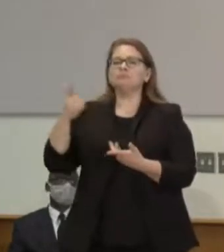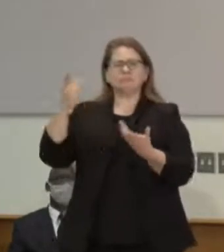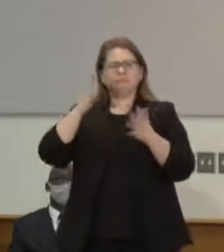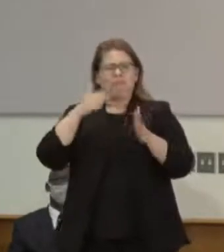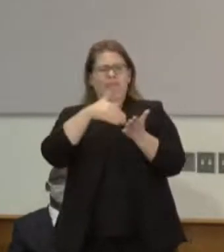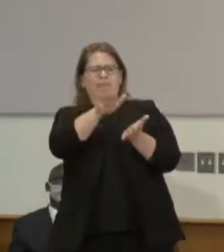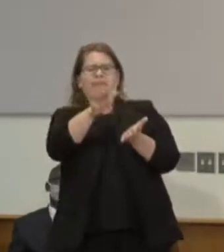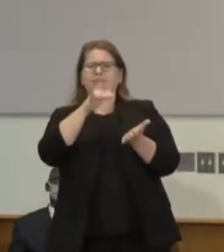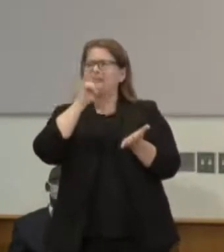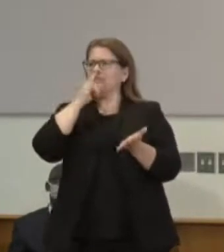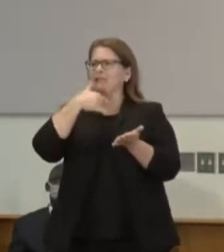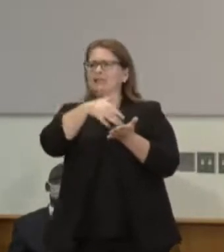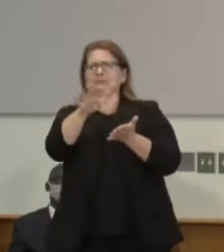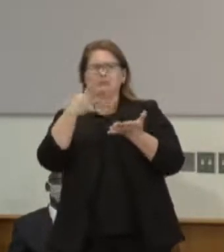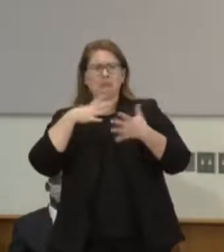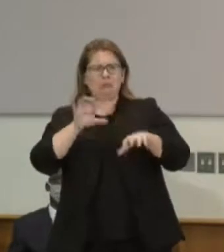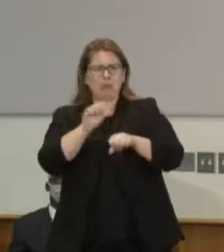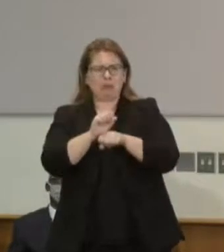need to do.